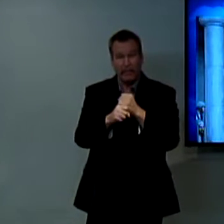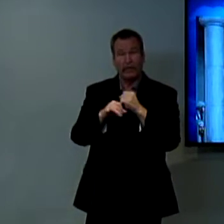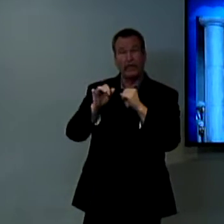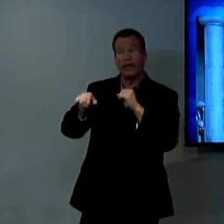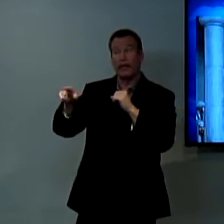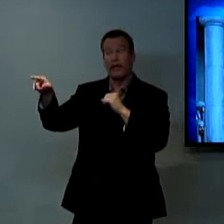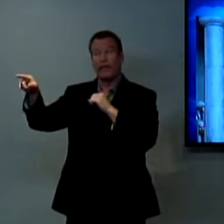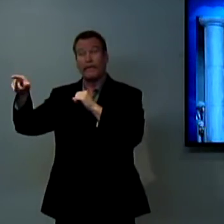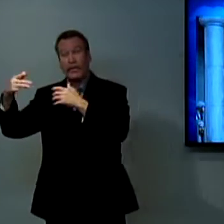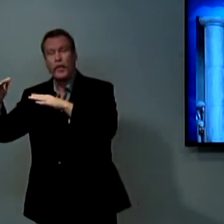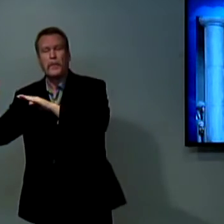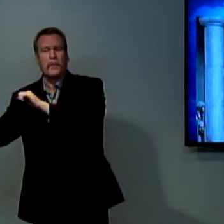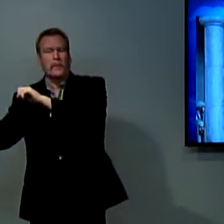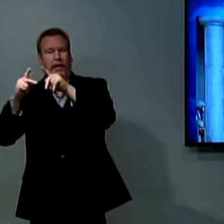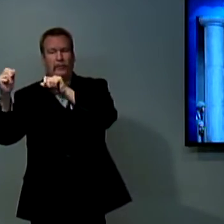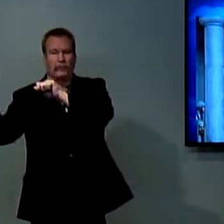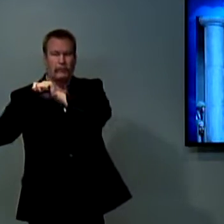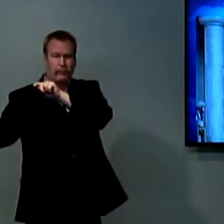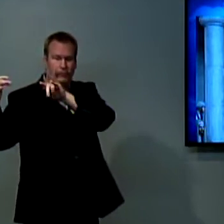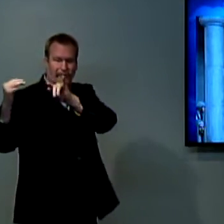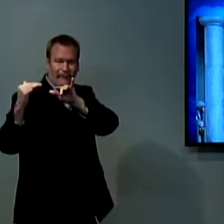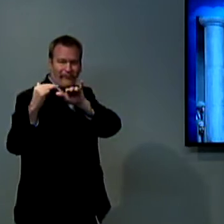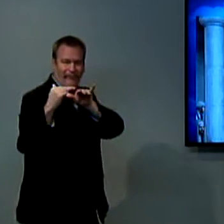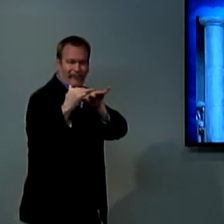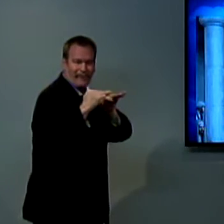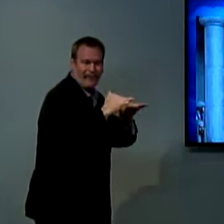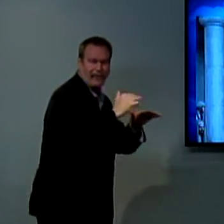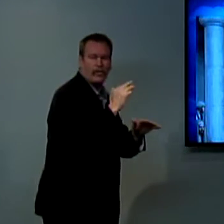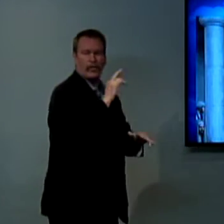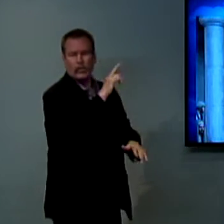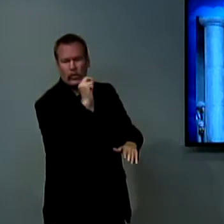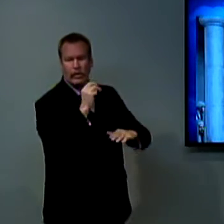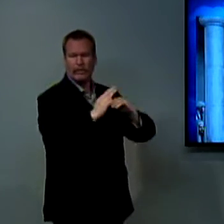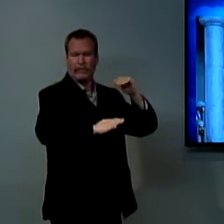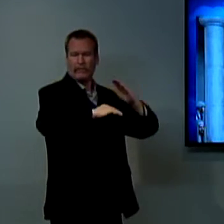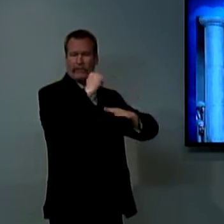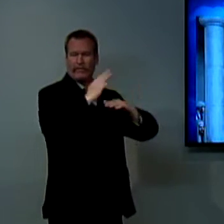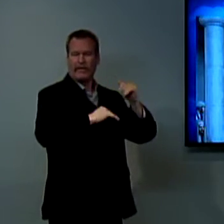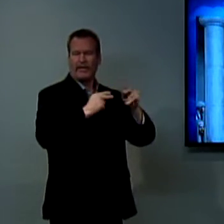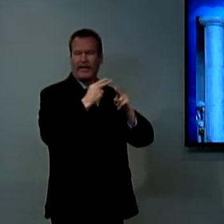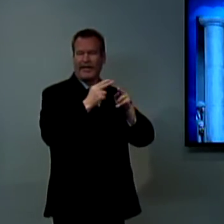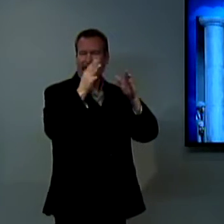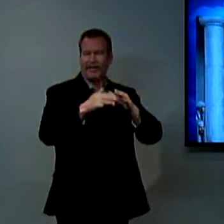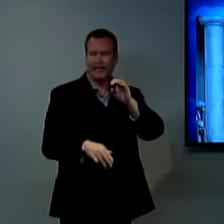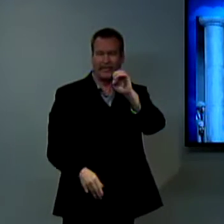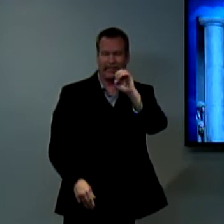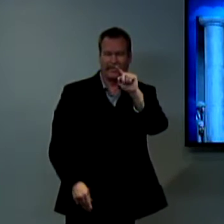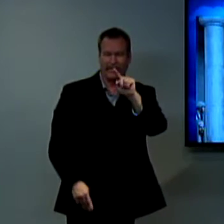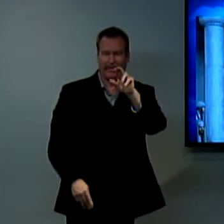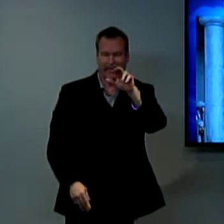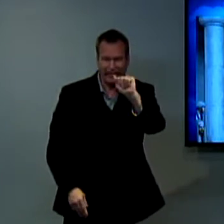in the year 70 because they had come and they had invaded and had gone into that building